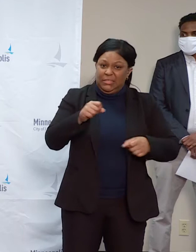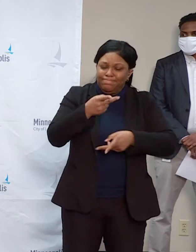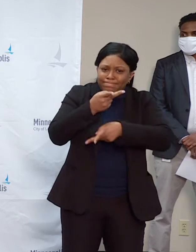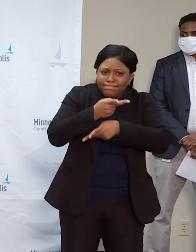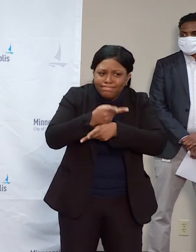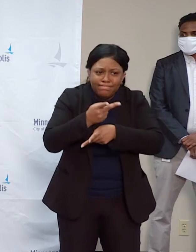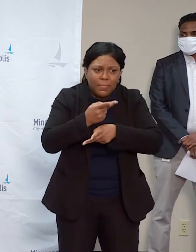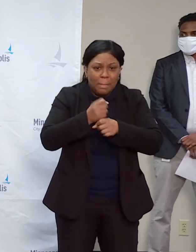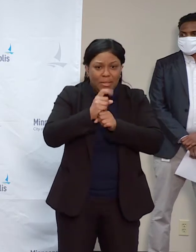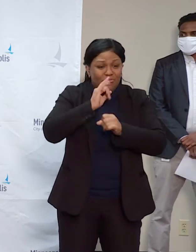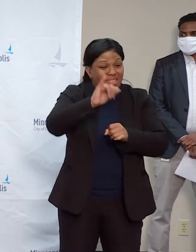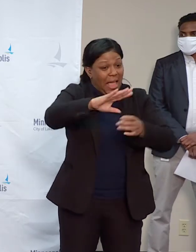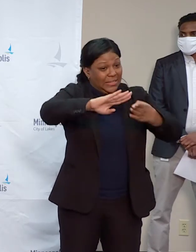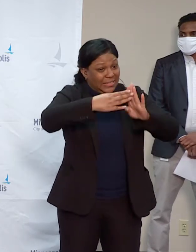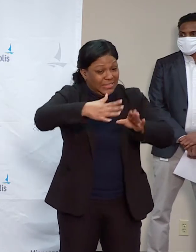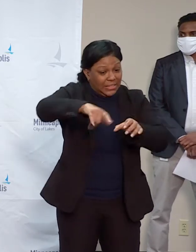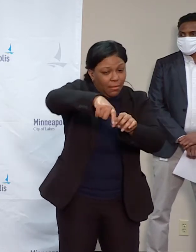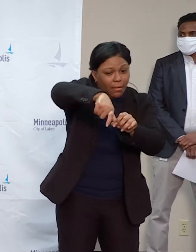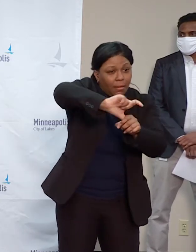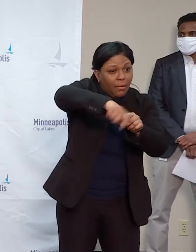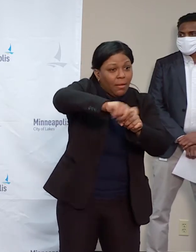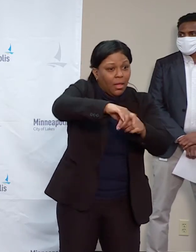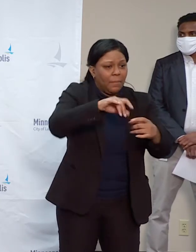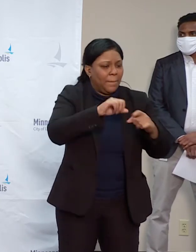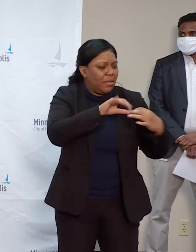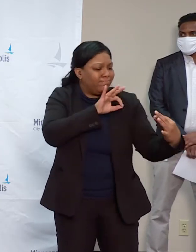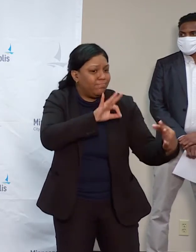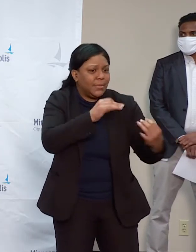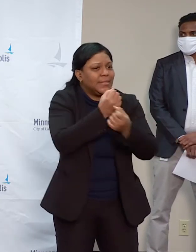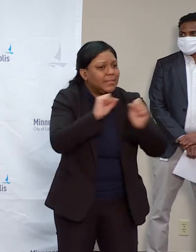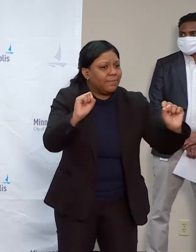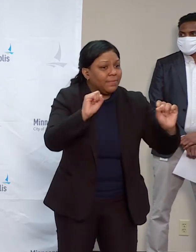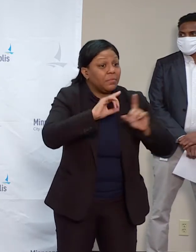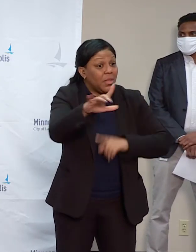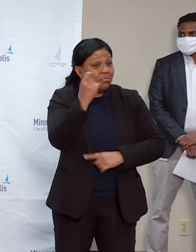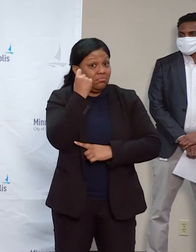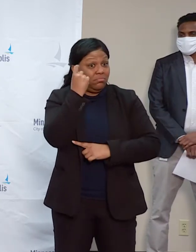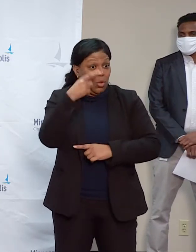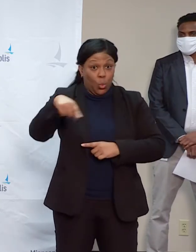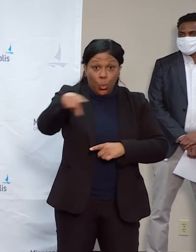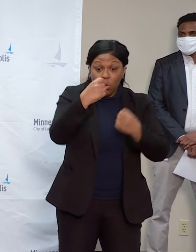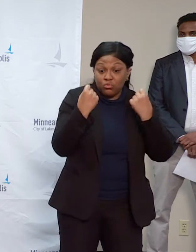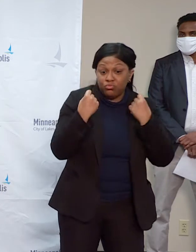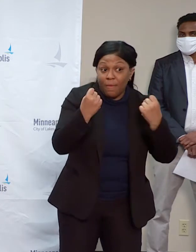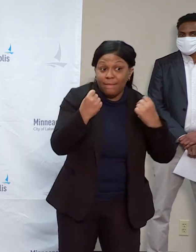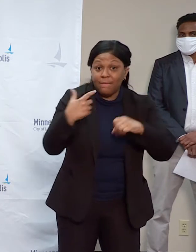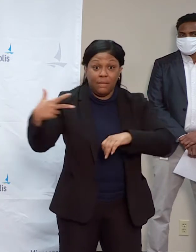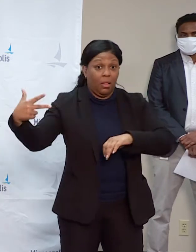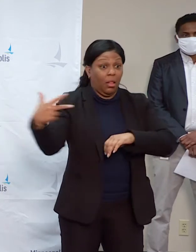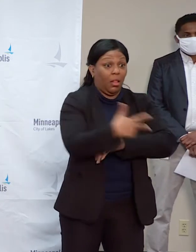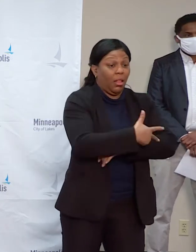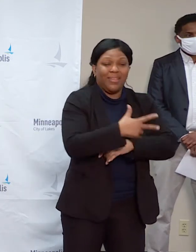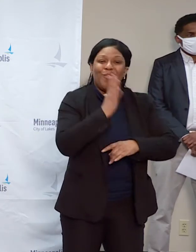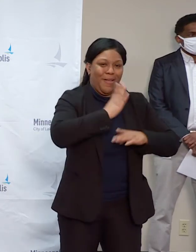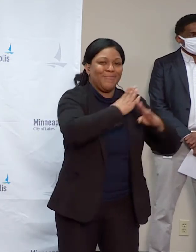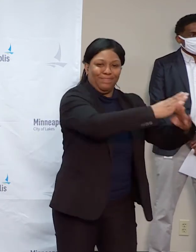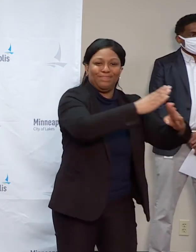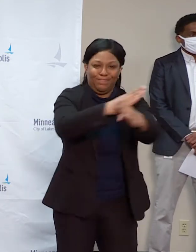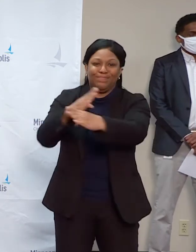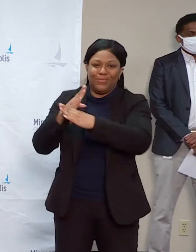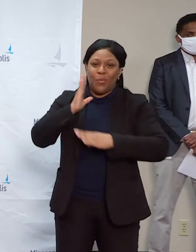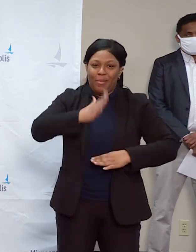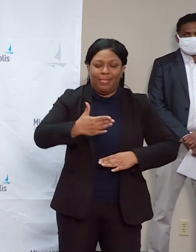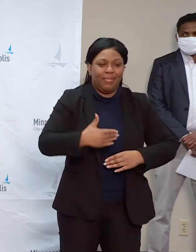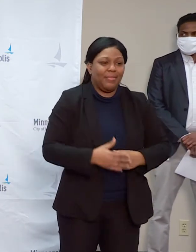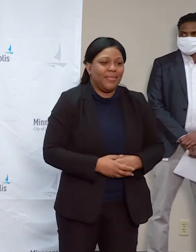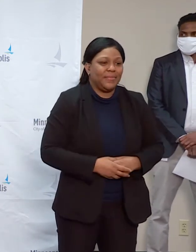will be closed through to vehicular traffic. We'll also be working closely with both our Office of Violence Prevention as